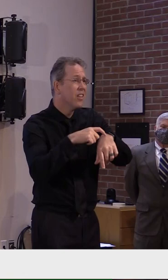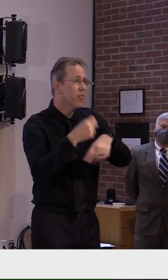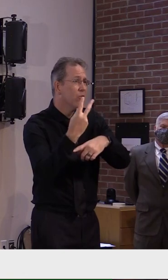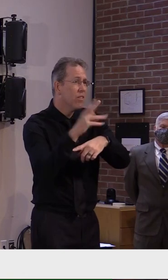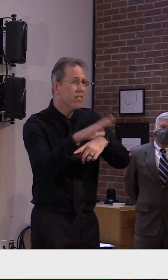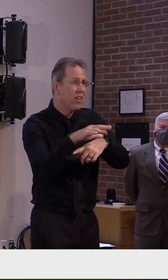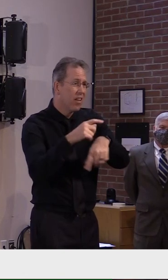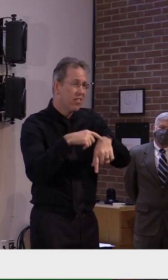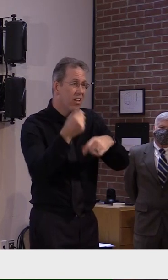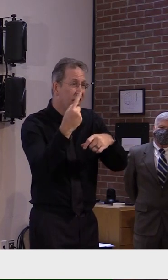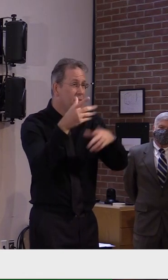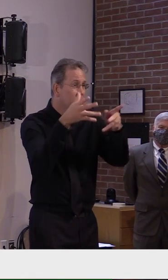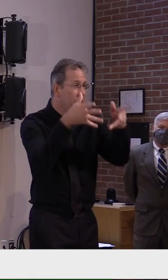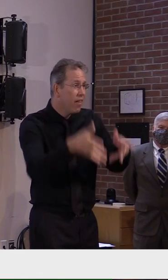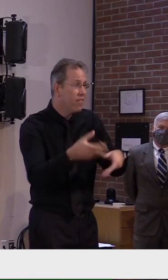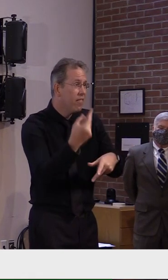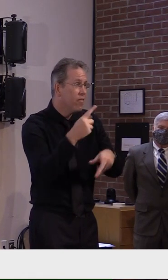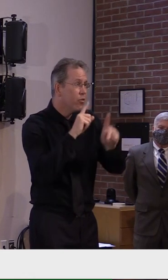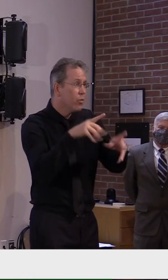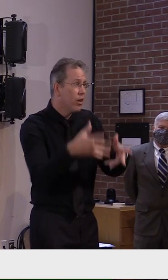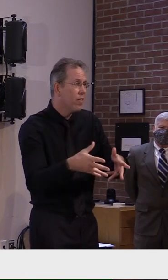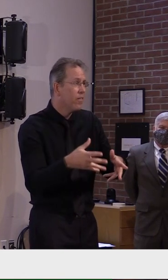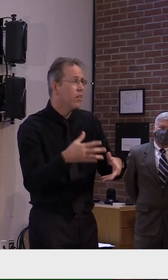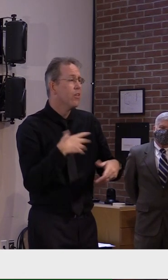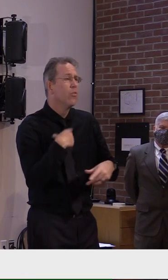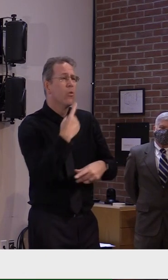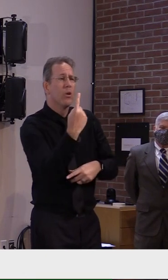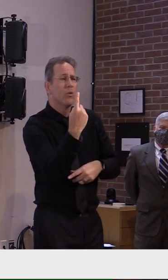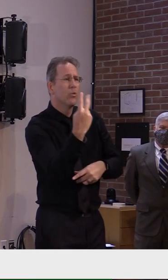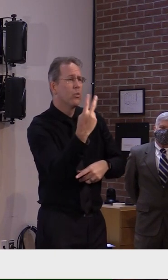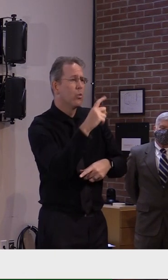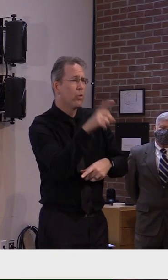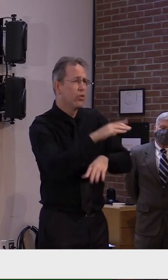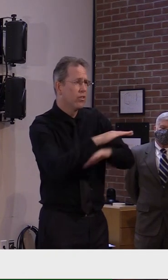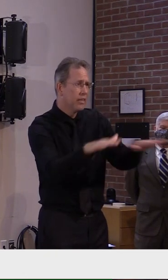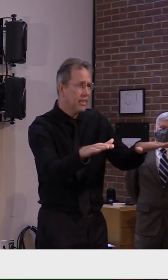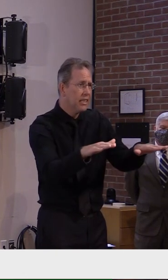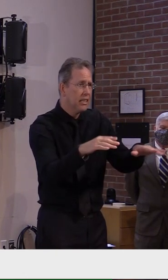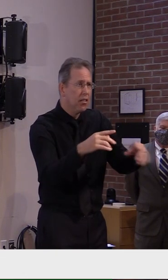two questions for the remaining folks. Uh, Greg, the county courier.